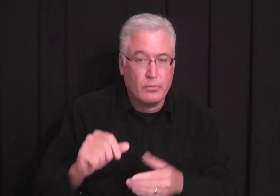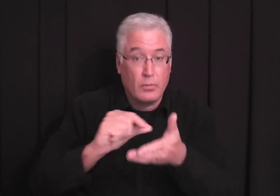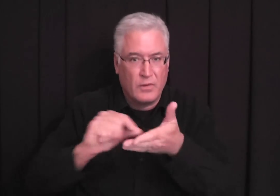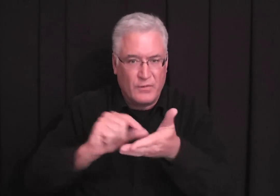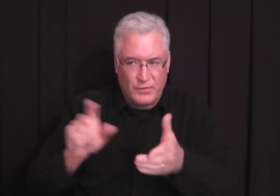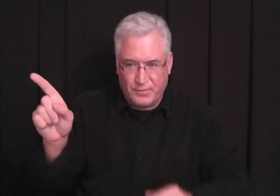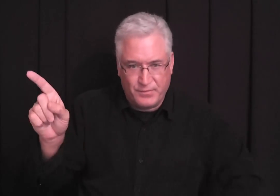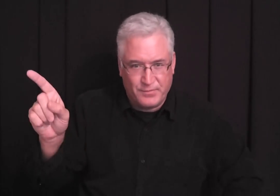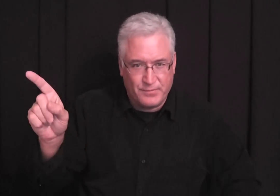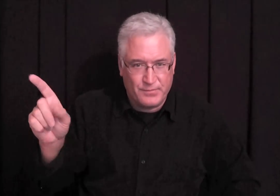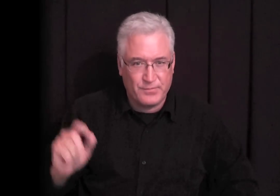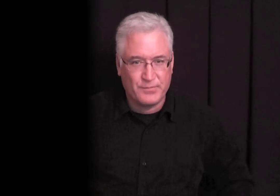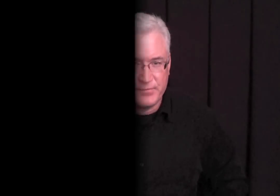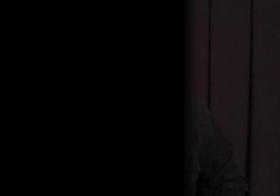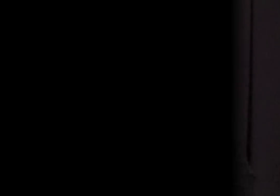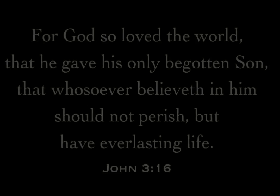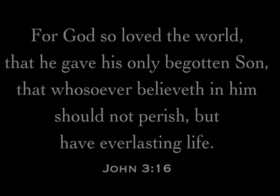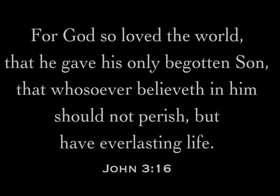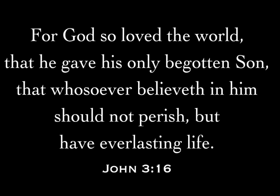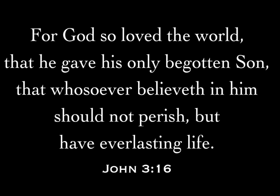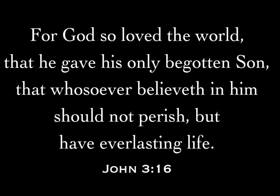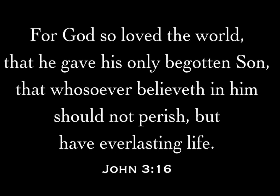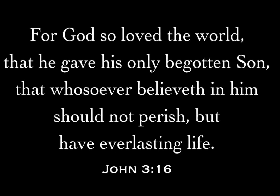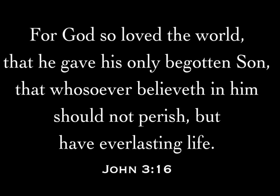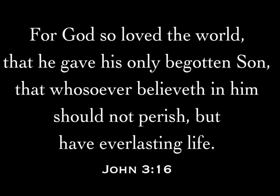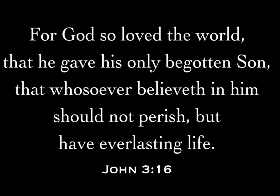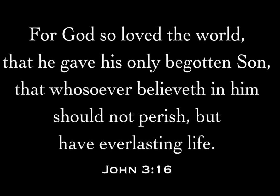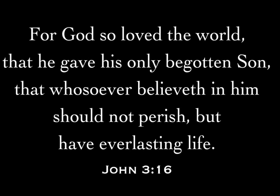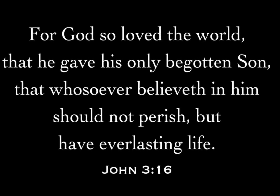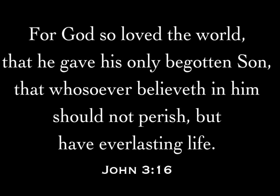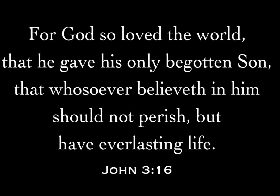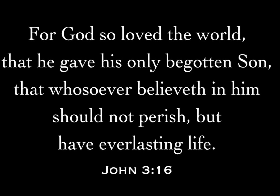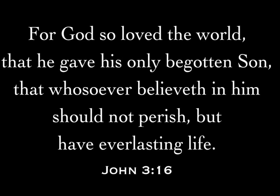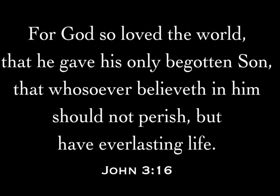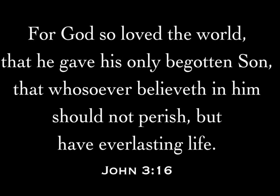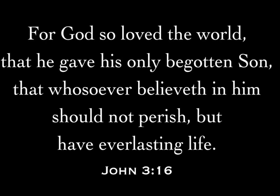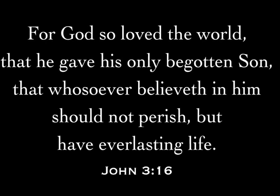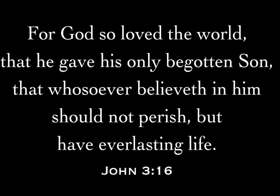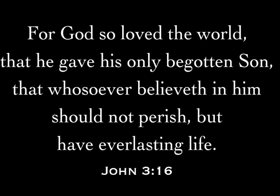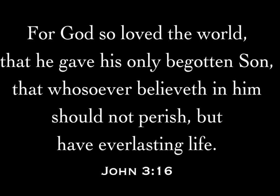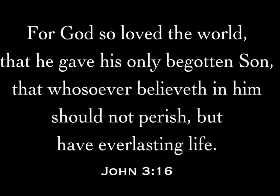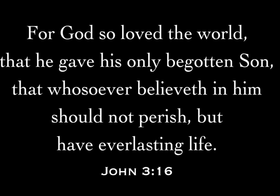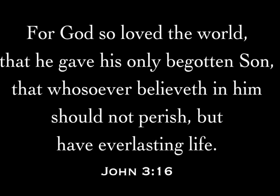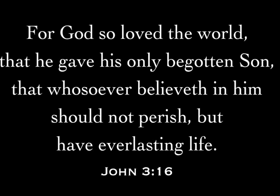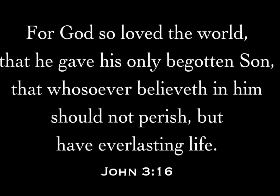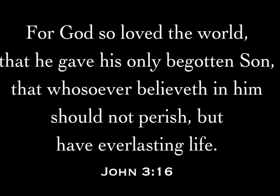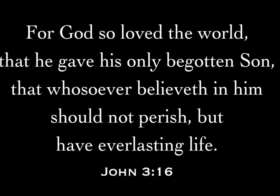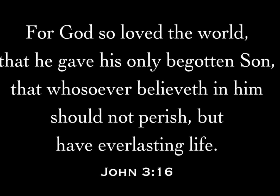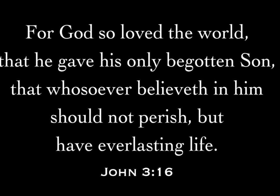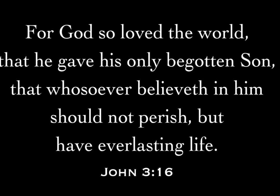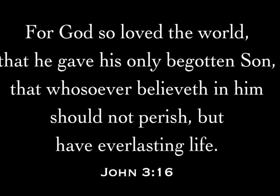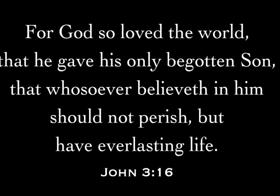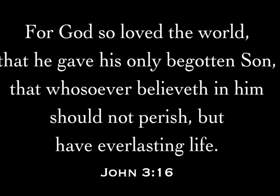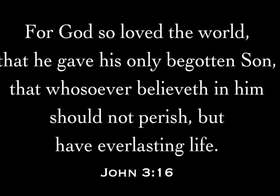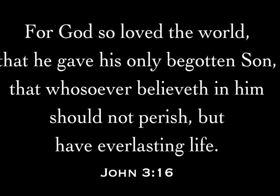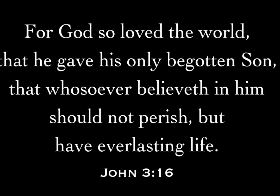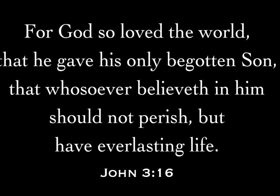is for us. For God so loved the world that He gave His only begotten Son that whosoever